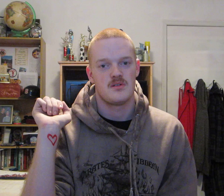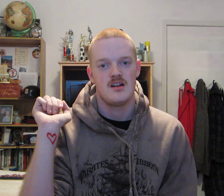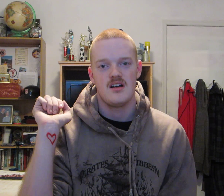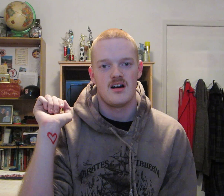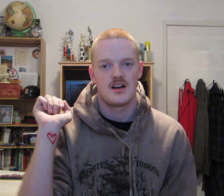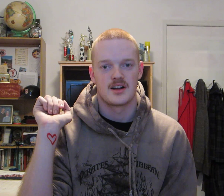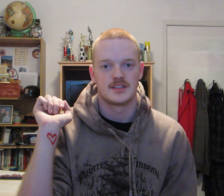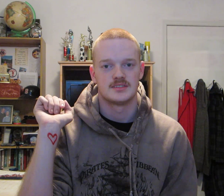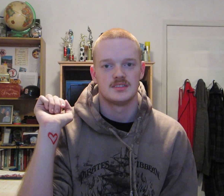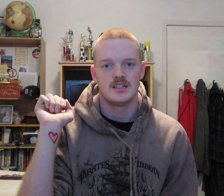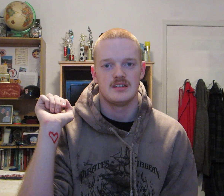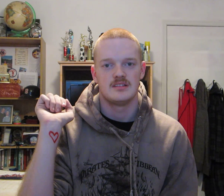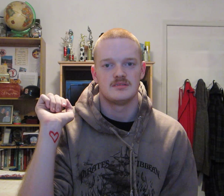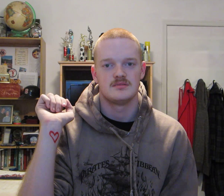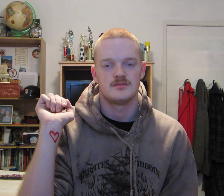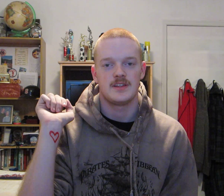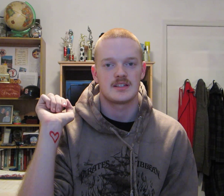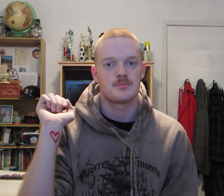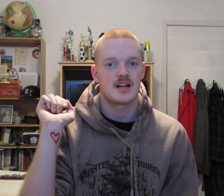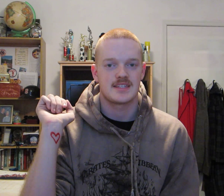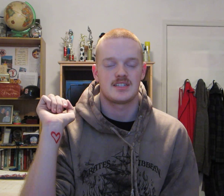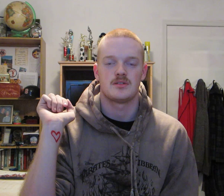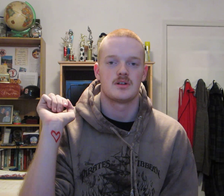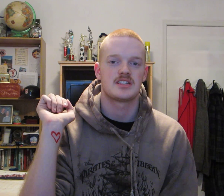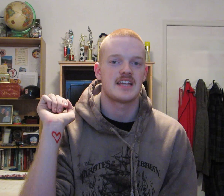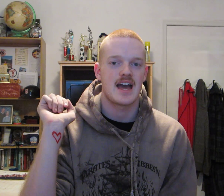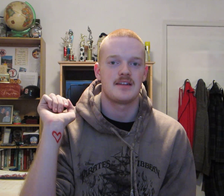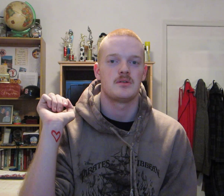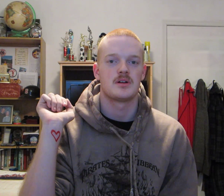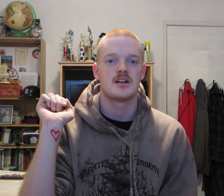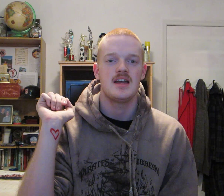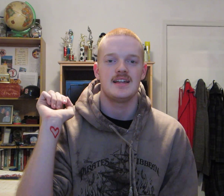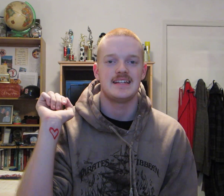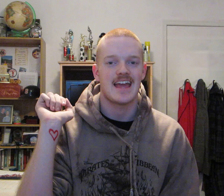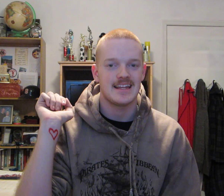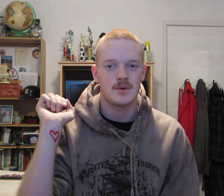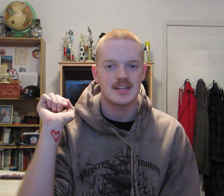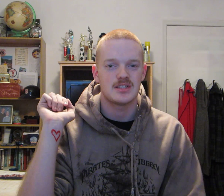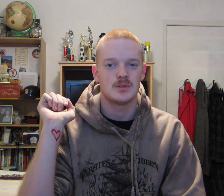are feeling depressed or sad or need any way to